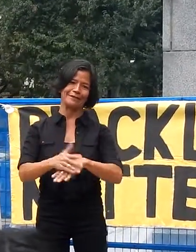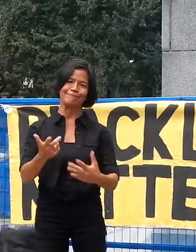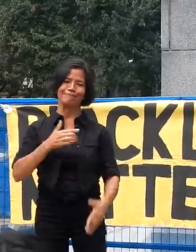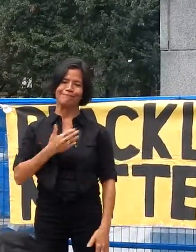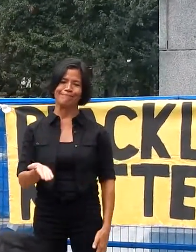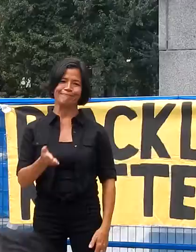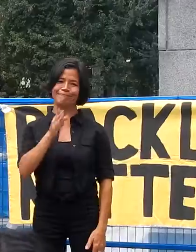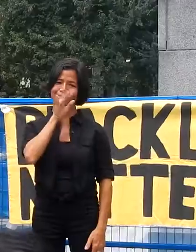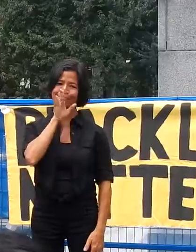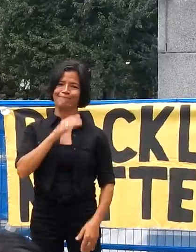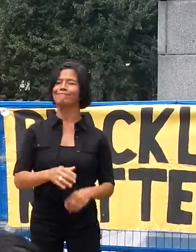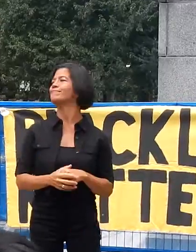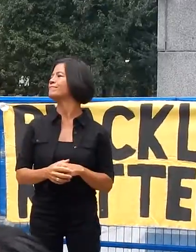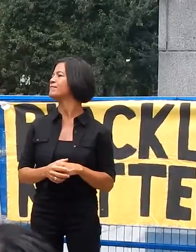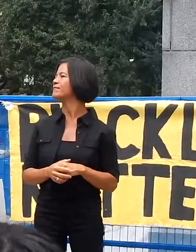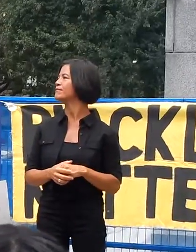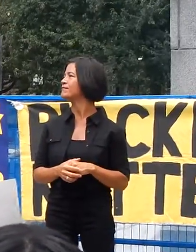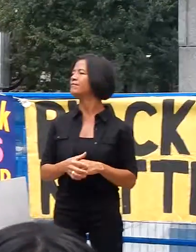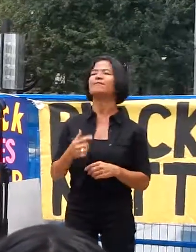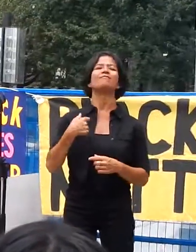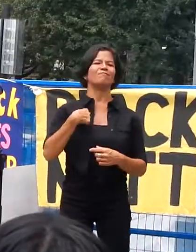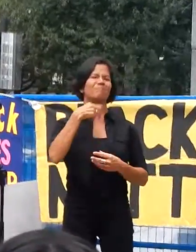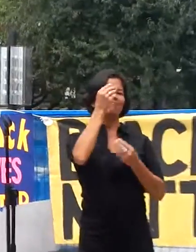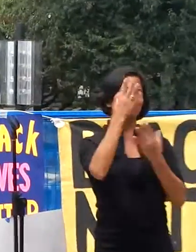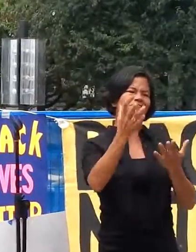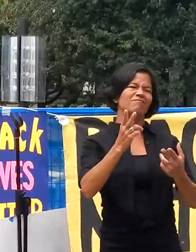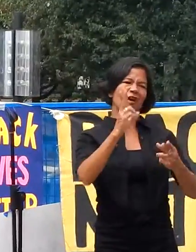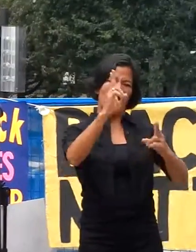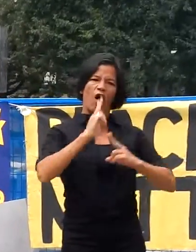I am honored to be here today with you.